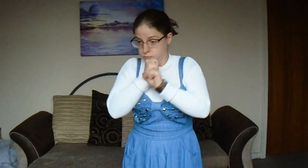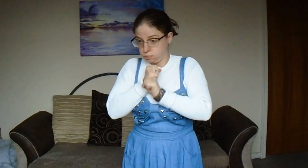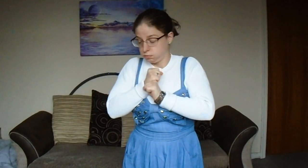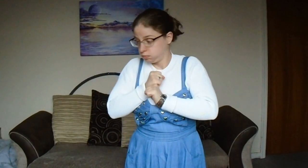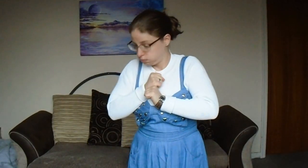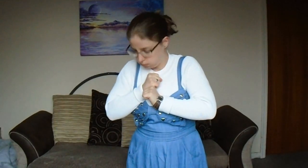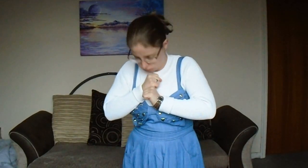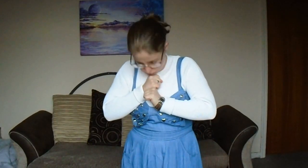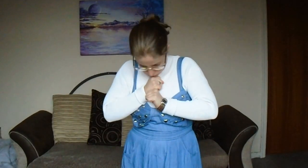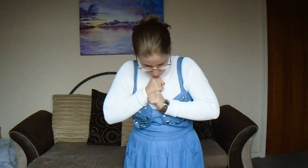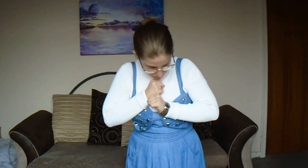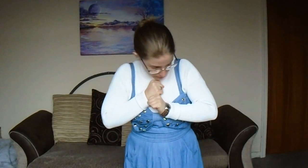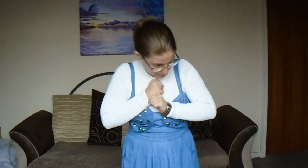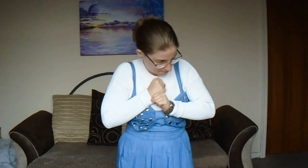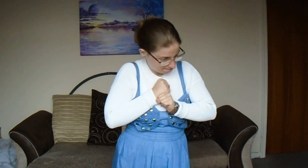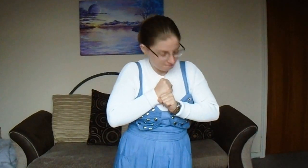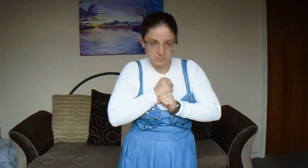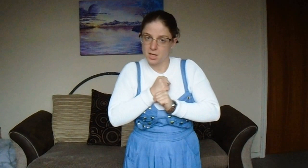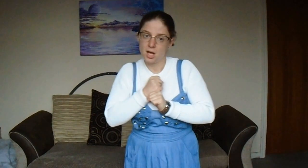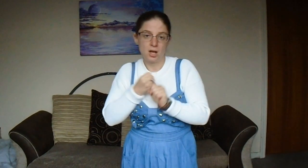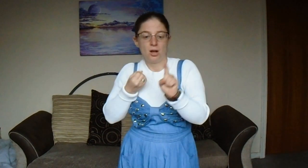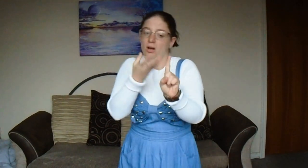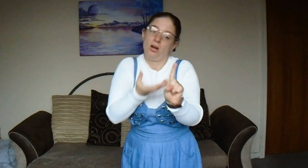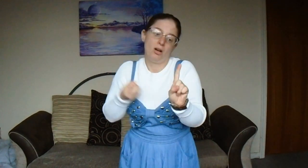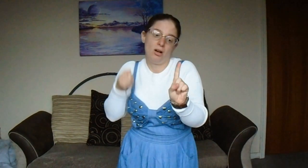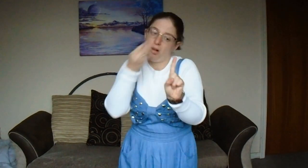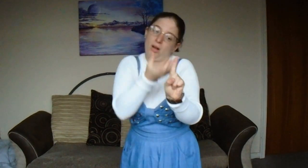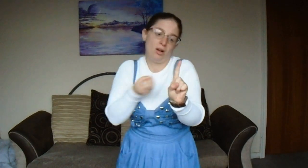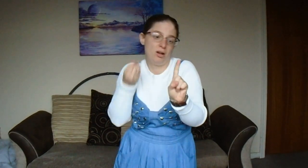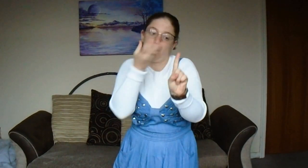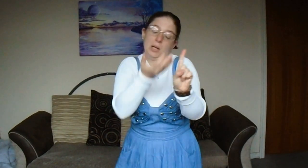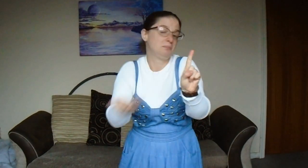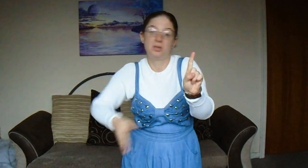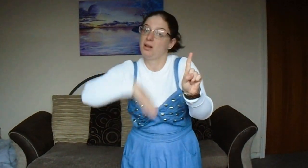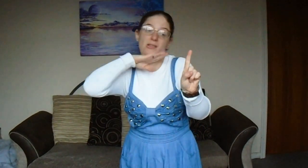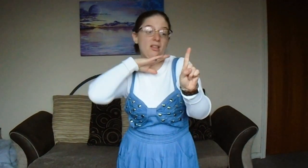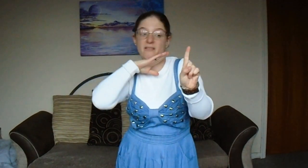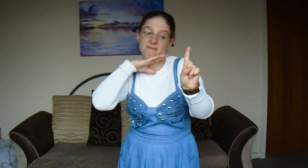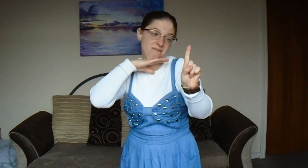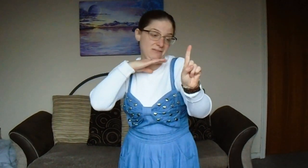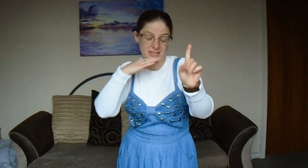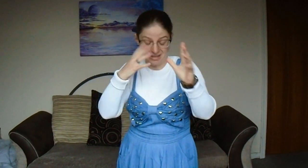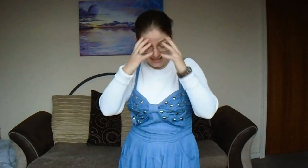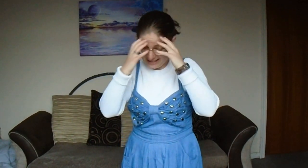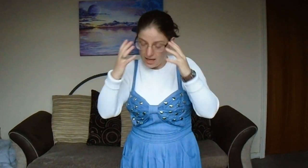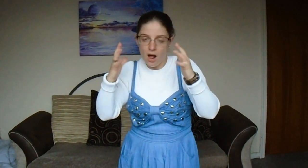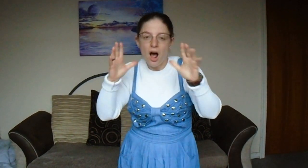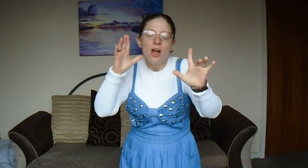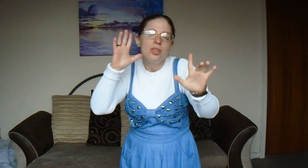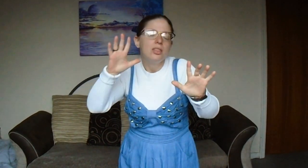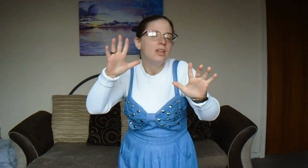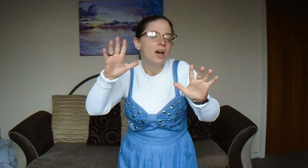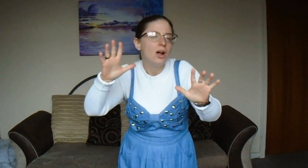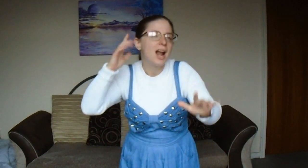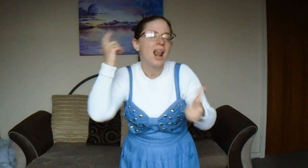I haven't said enough I thought that I heard you laughing,